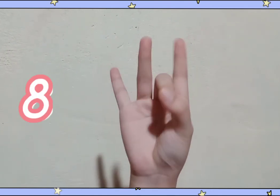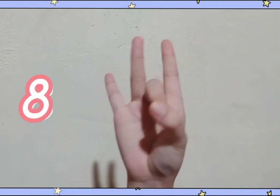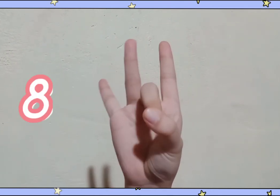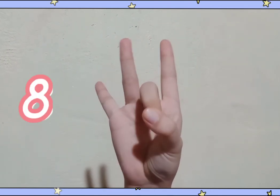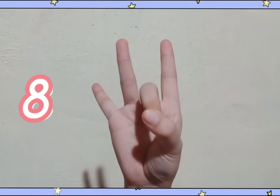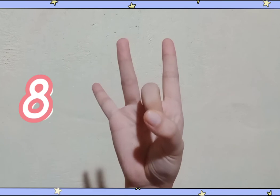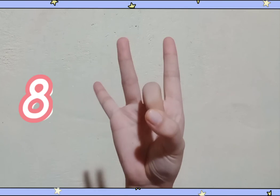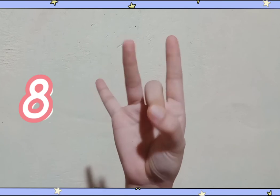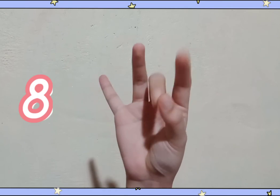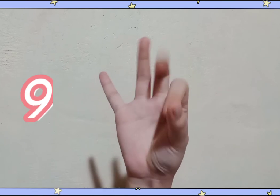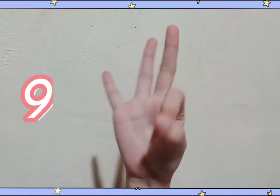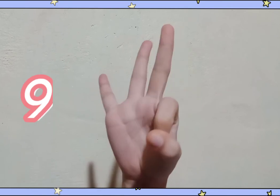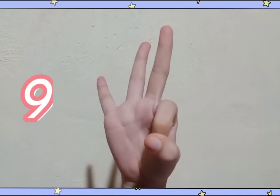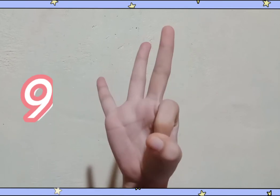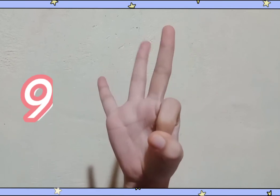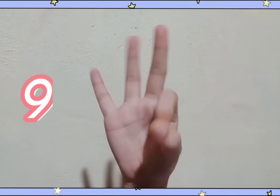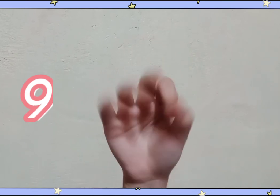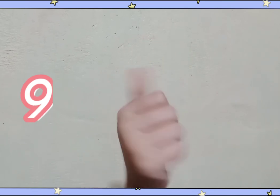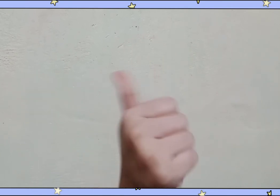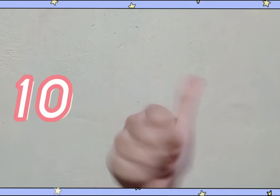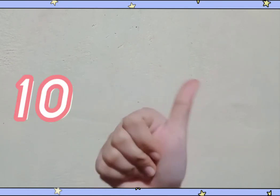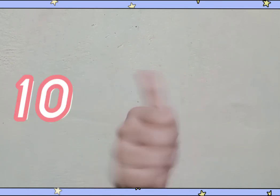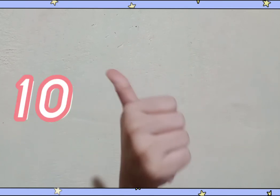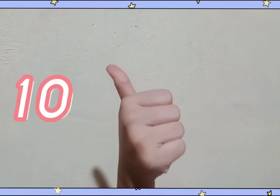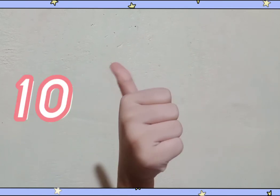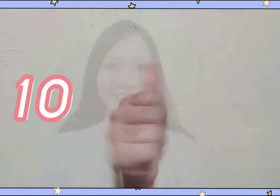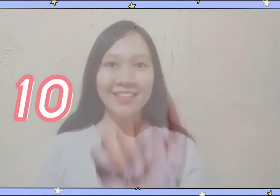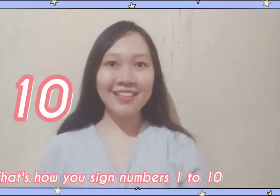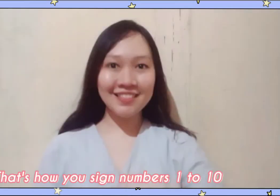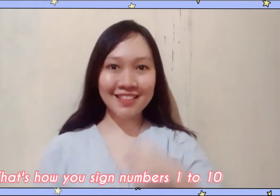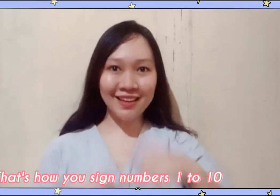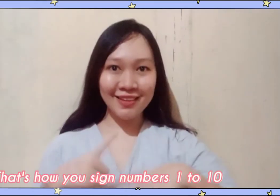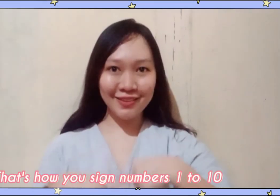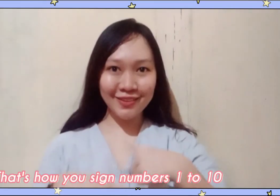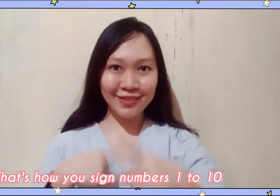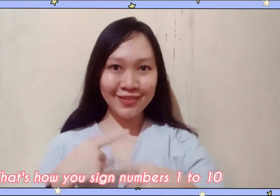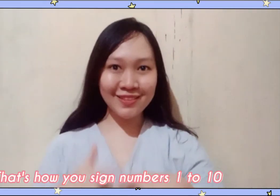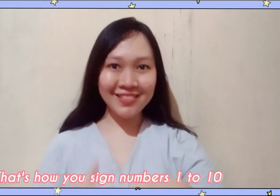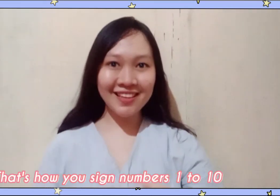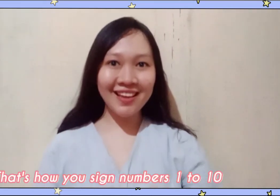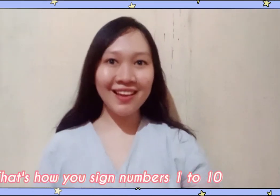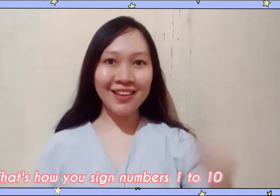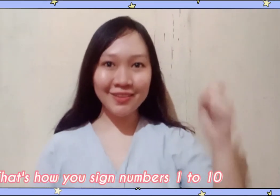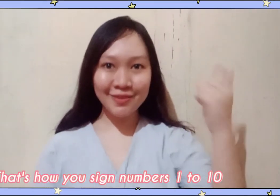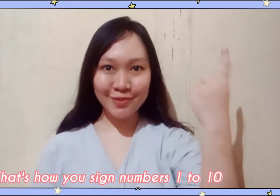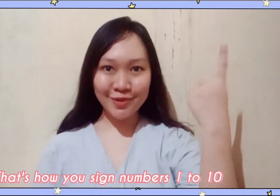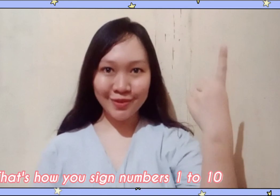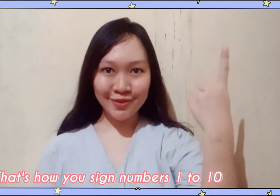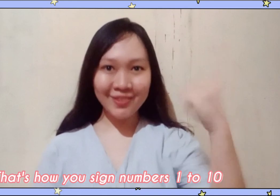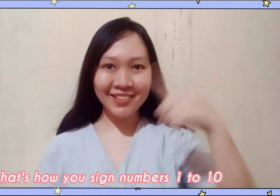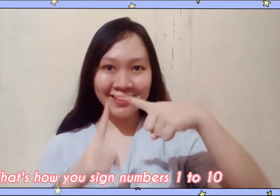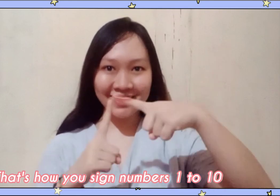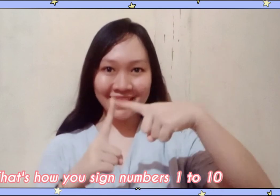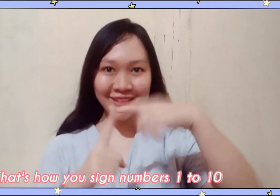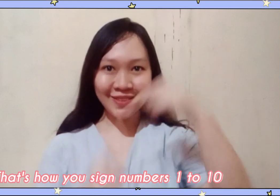8, 9, and 10 It's how you sign numbers 1 to